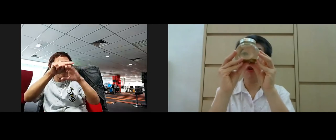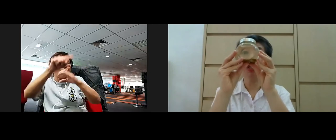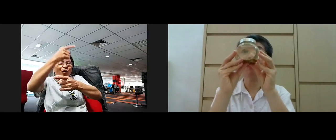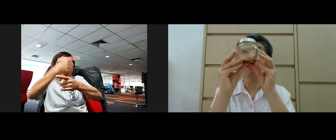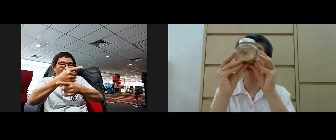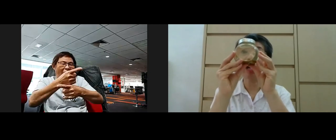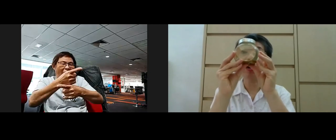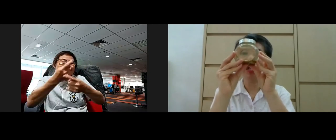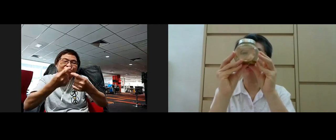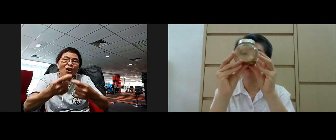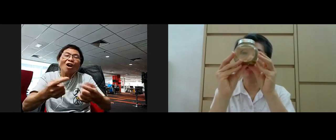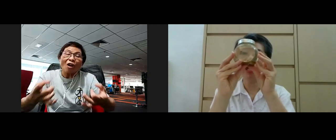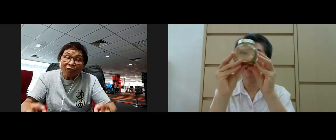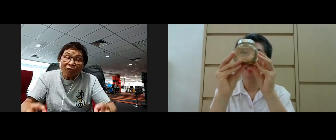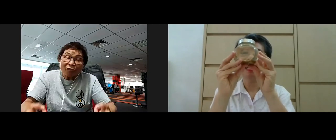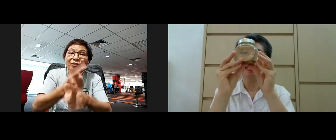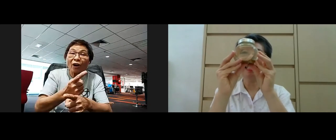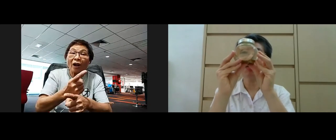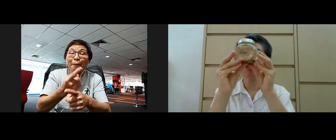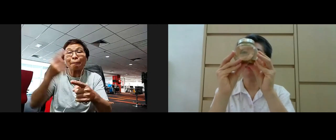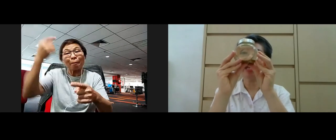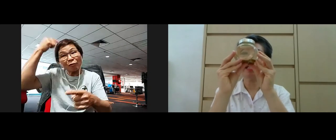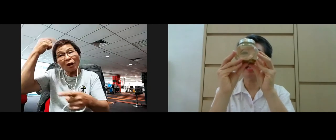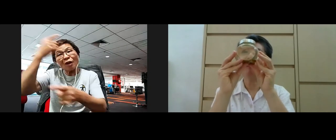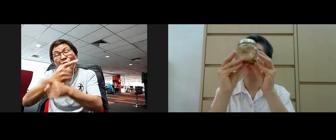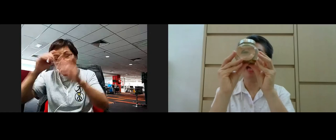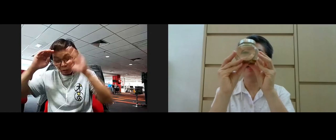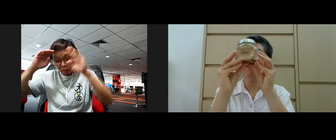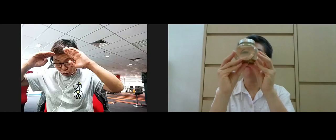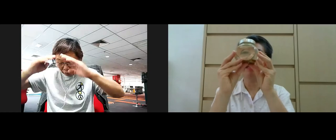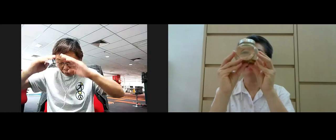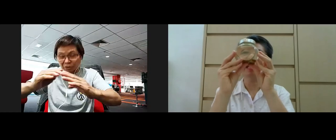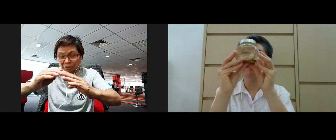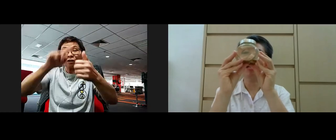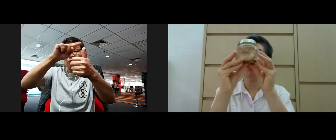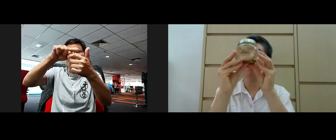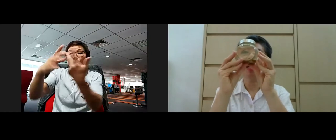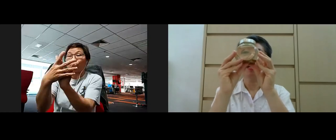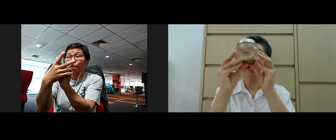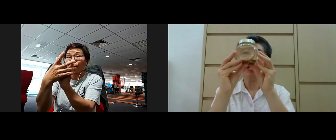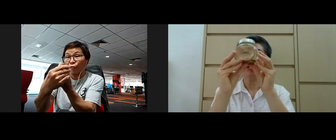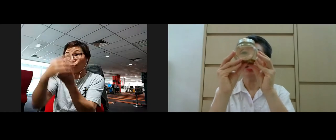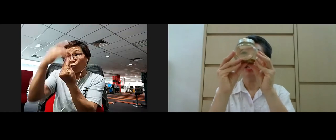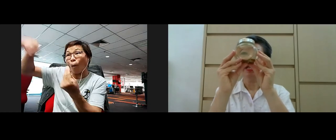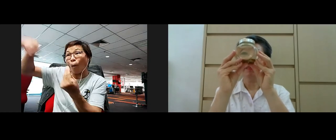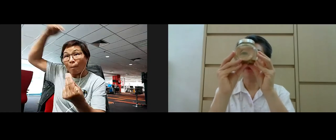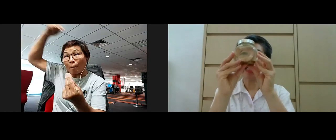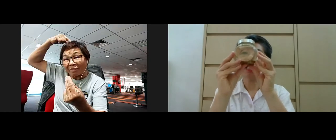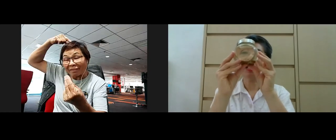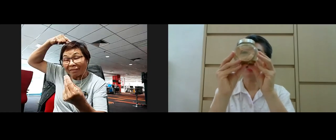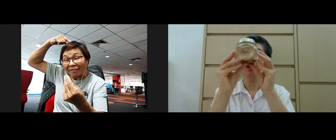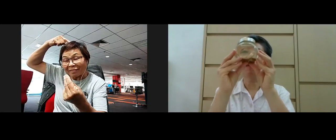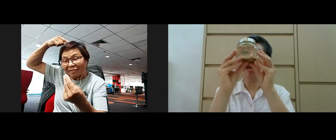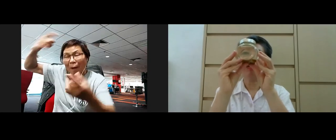and of course with right concentration yeah these three practice come together for mental cultivation is the